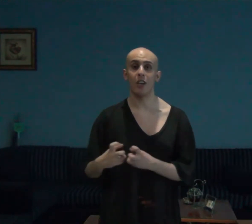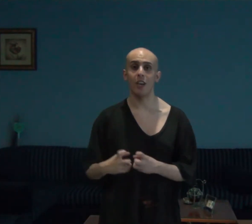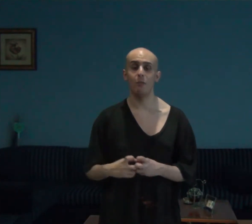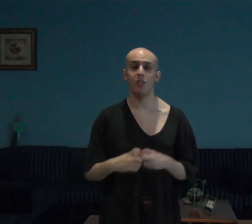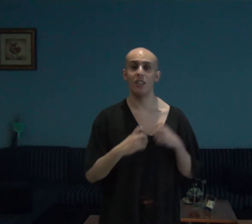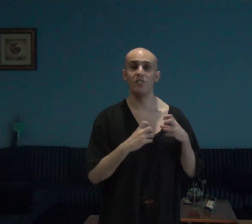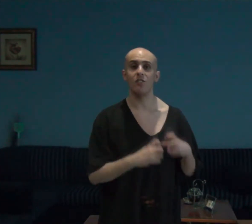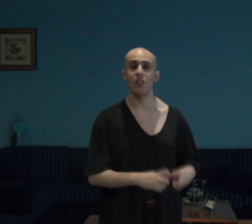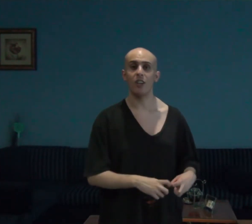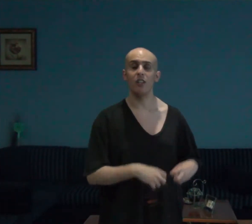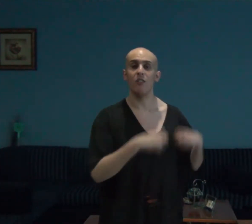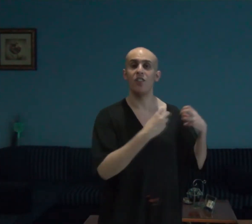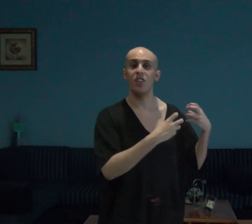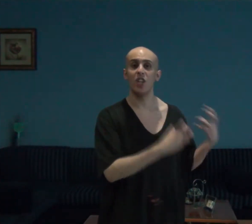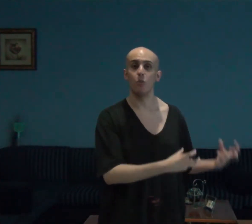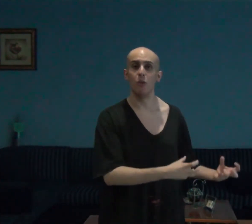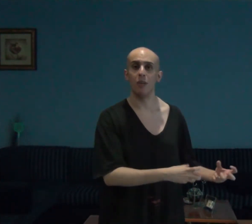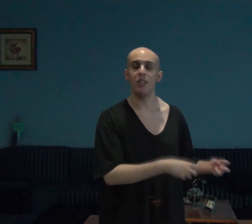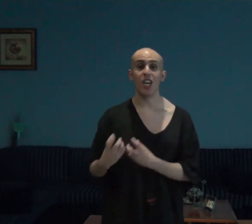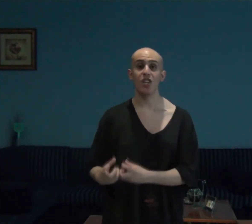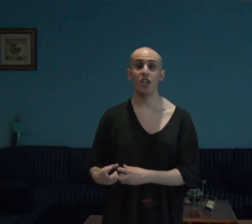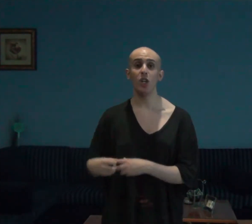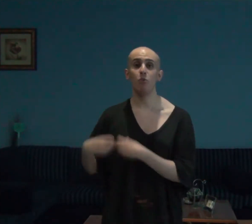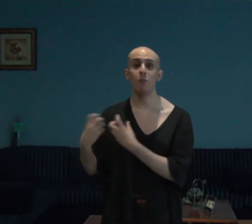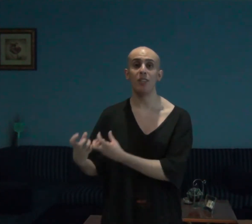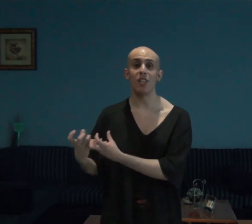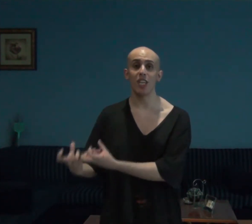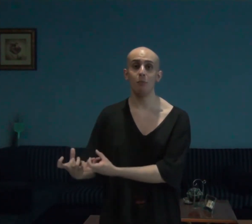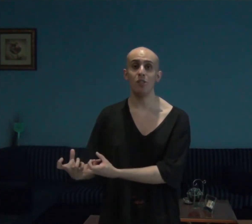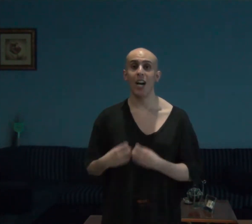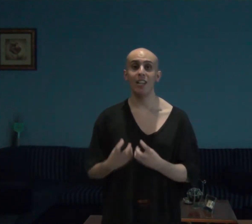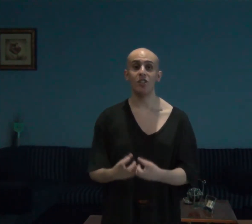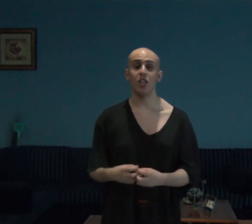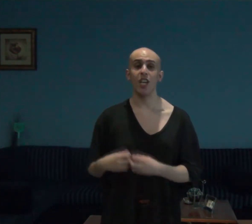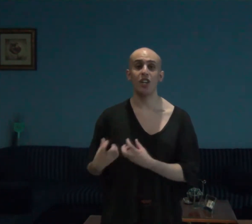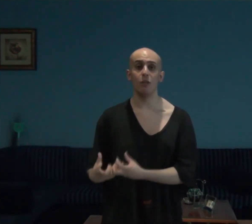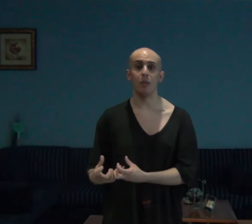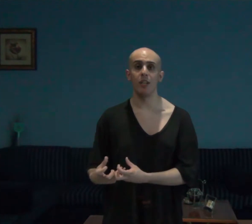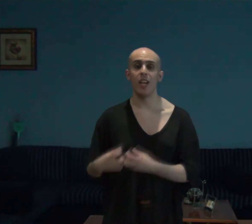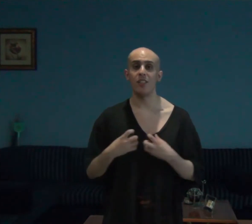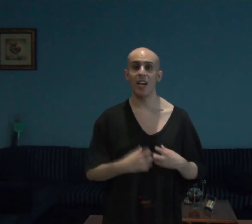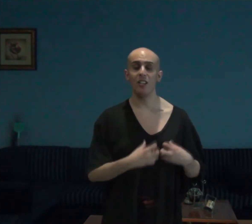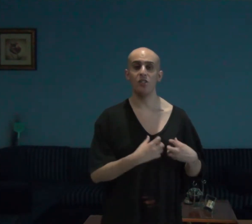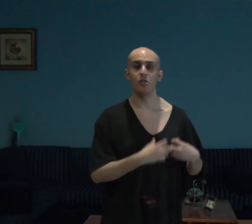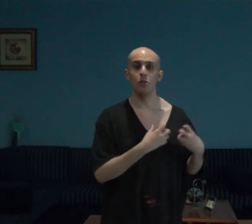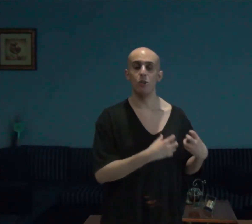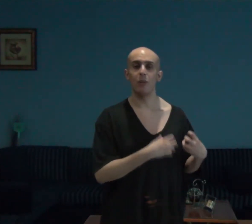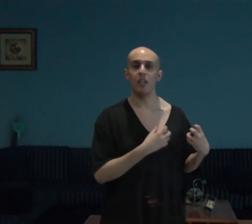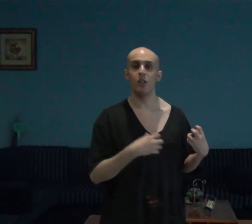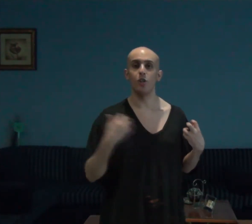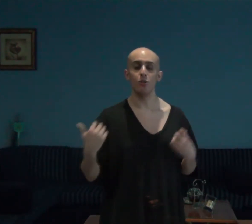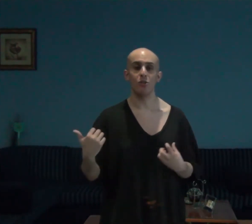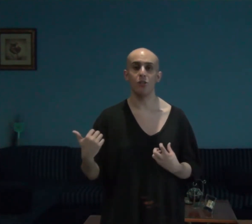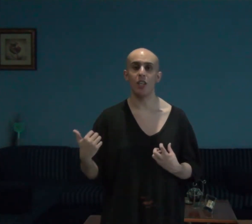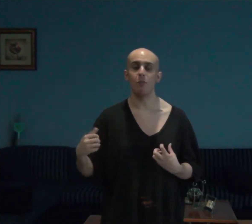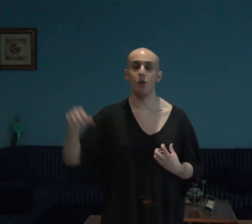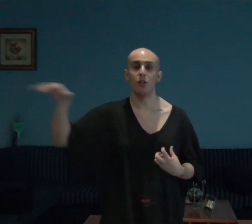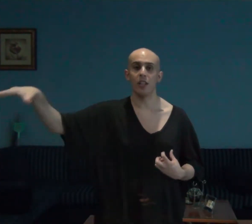cam tells the tale of a young woman a young woman named alice akerman and alice is known by her username online